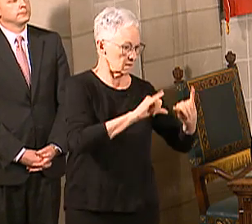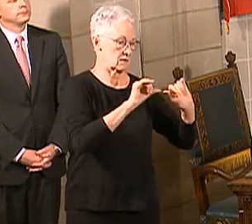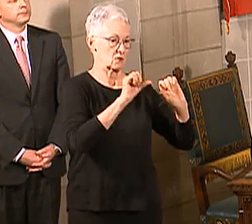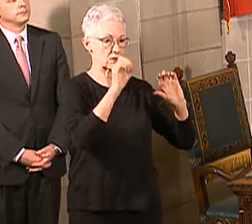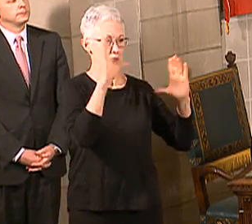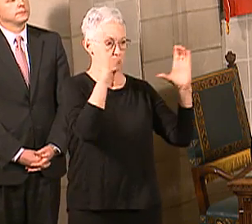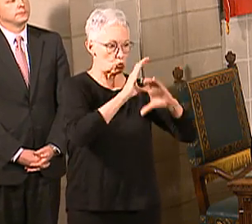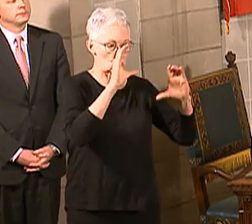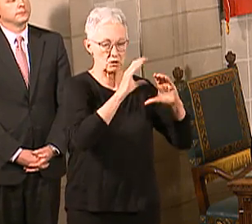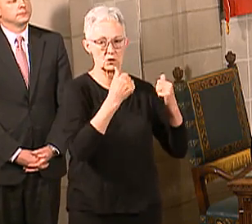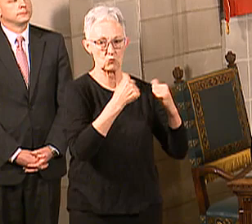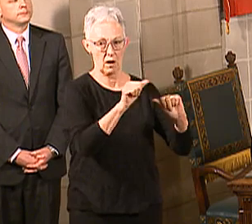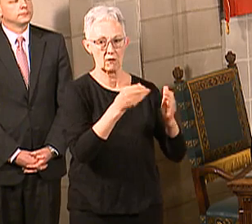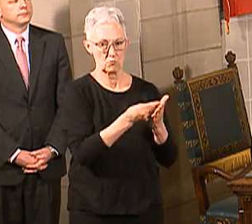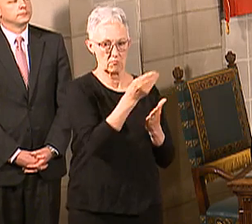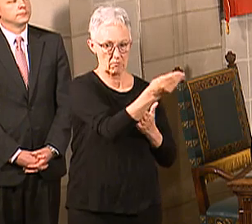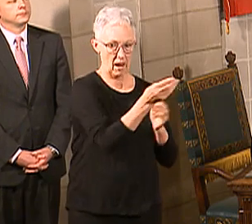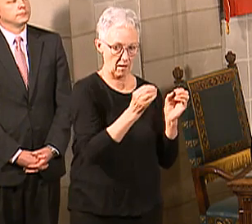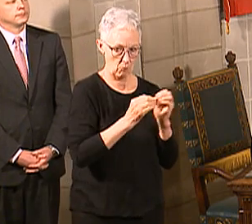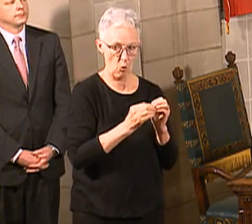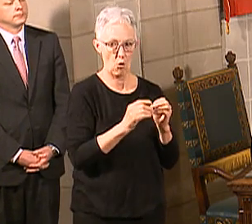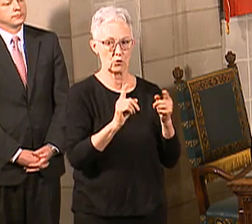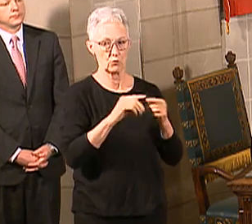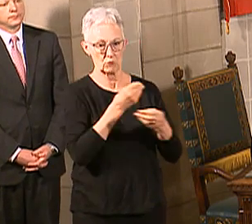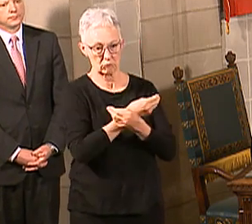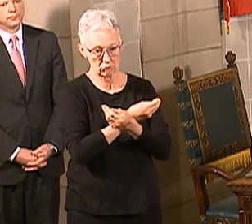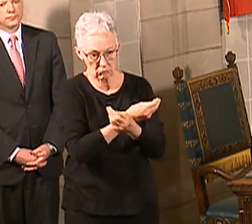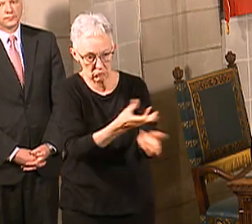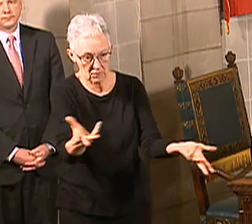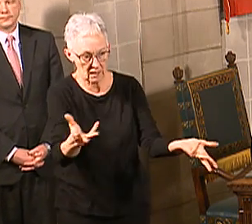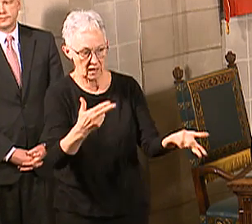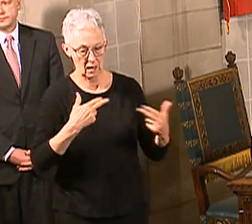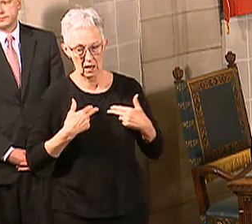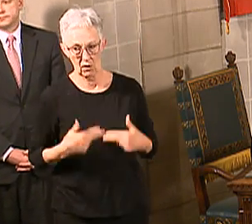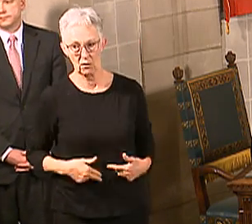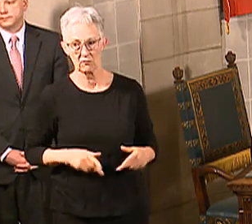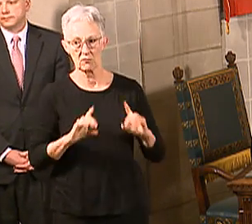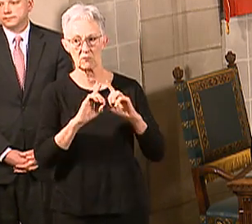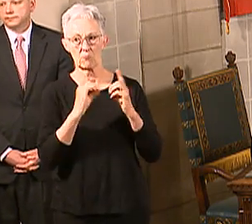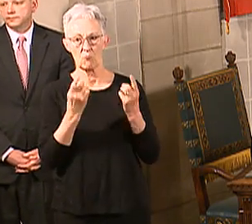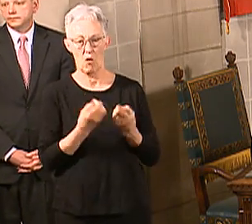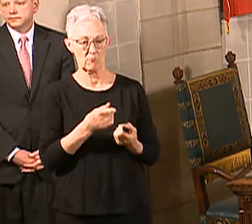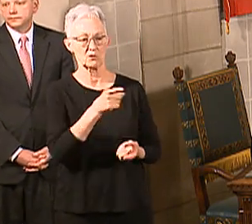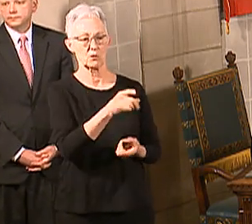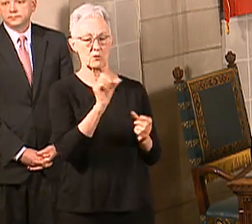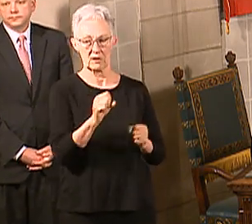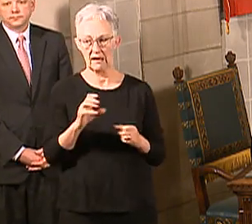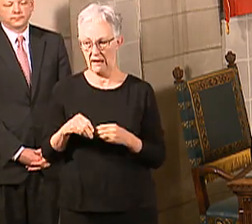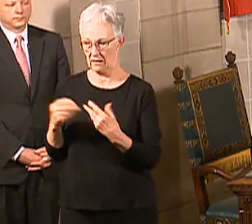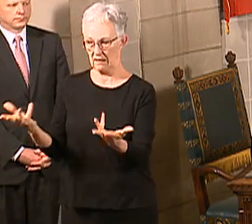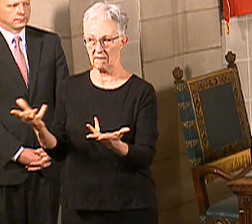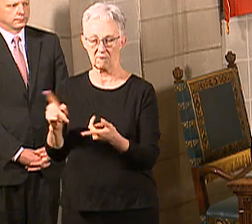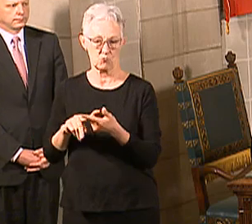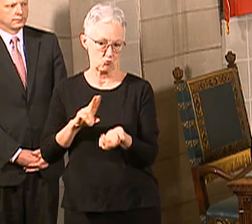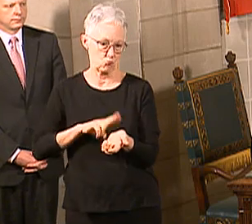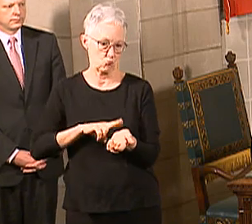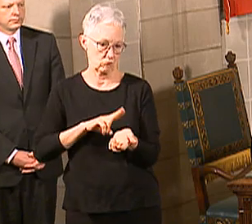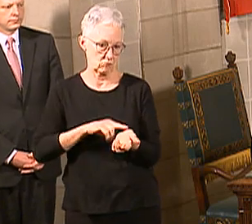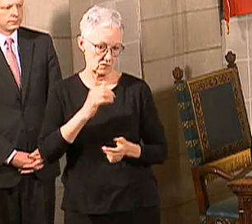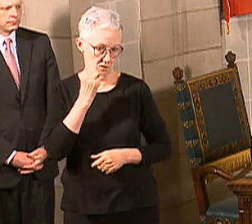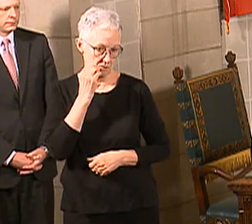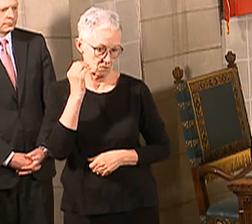to our local public health departments and then get those out to the folks who need those surgical masks. So we are trying to acquire more of those at the state.